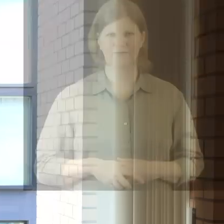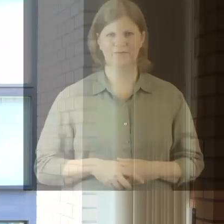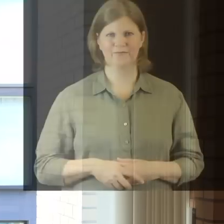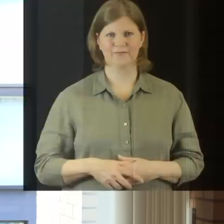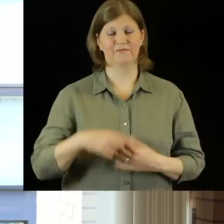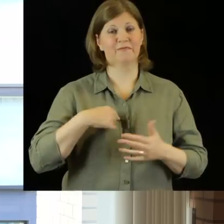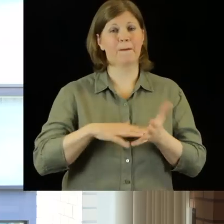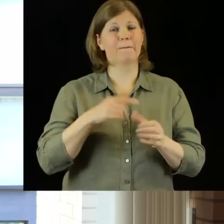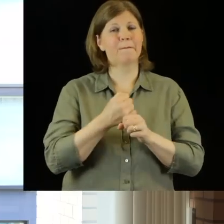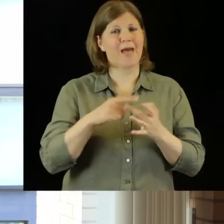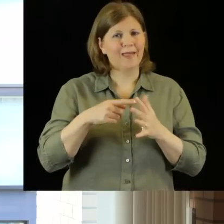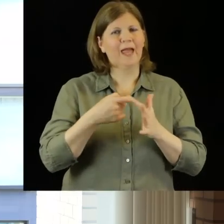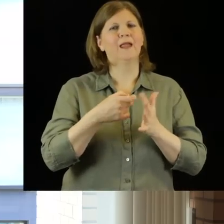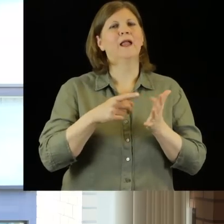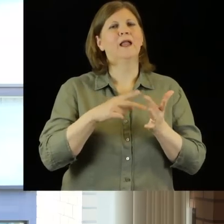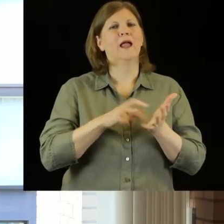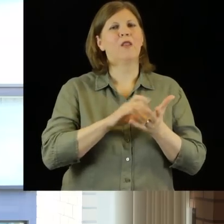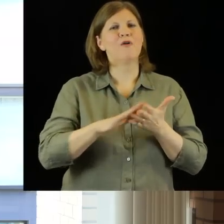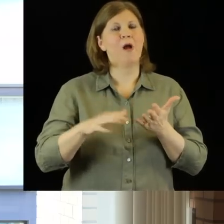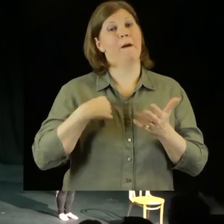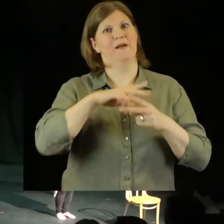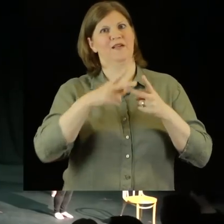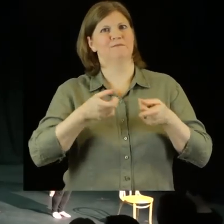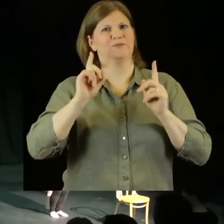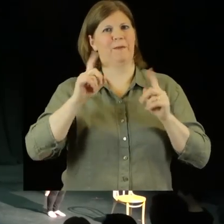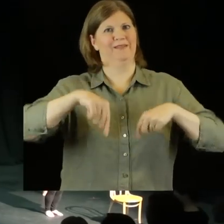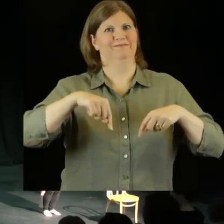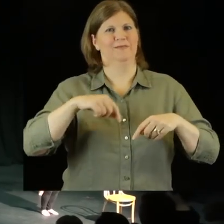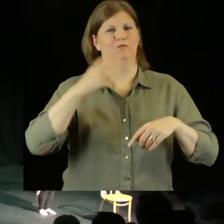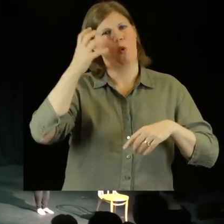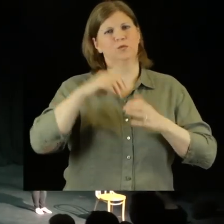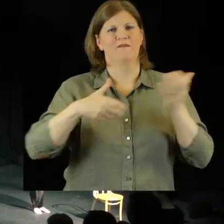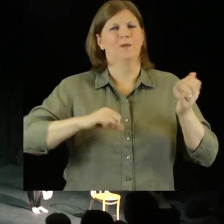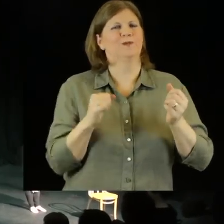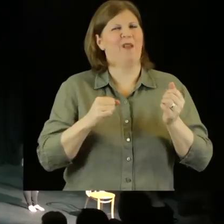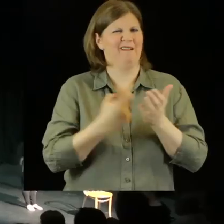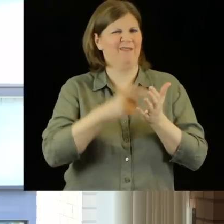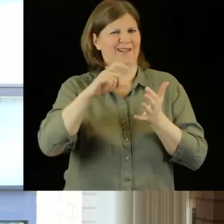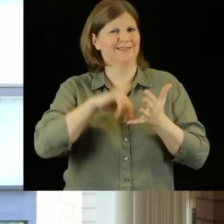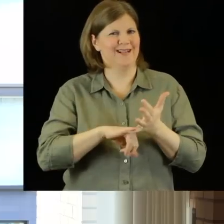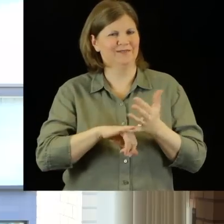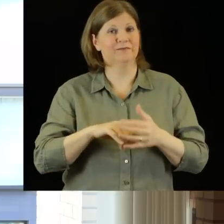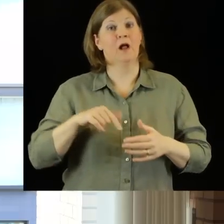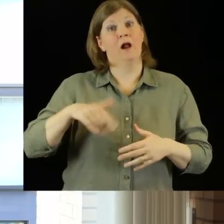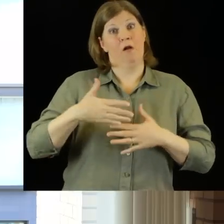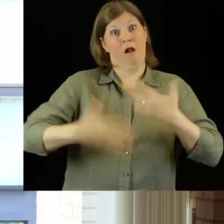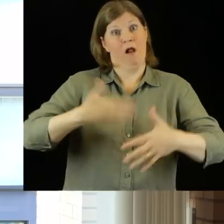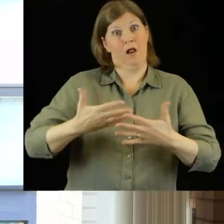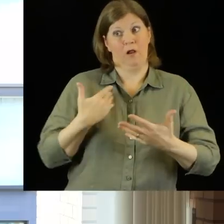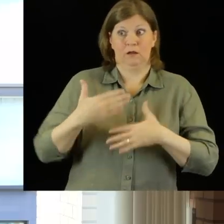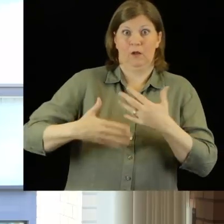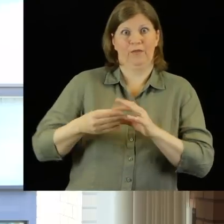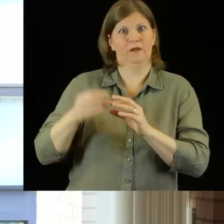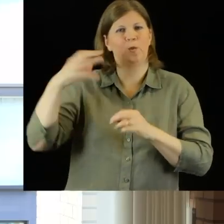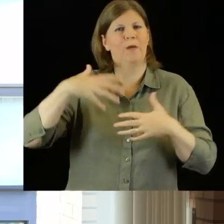I'm Maggie Kinloch. I'm the Vice Principal here at the Royal Conservatoire of Scotland. The work that we're doing with Solar Bear is vital to